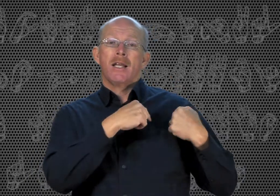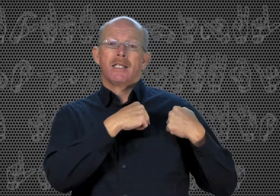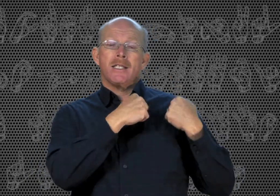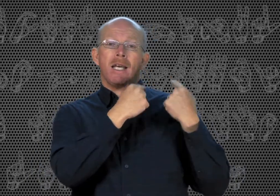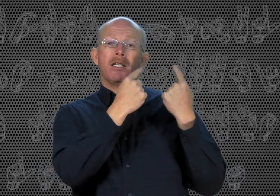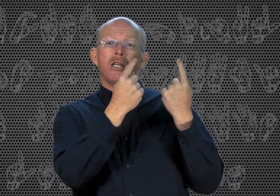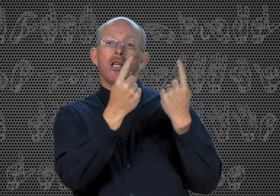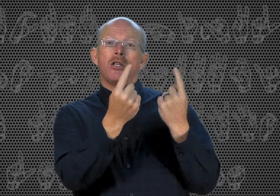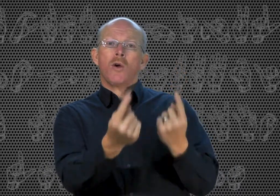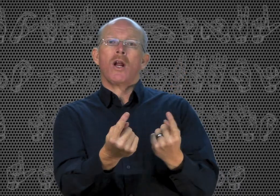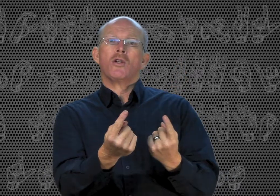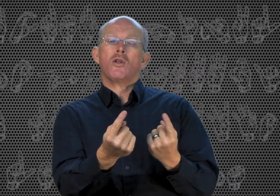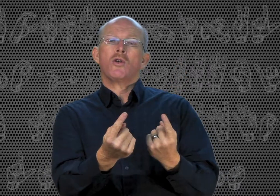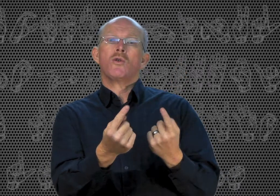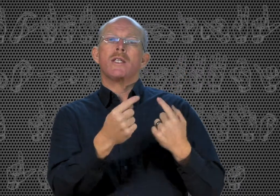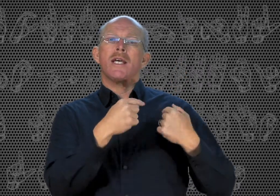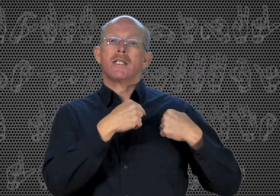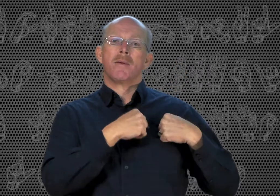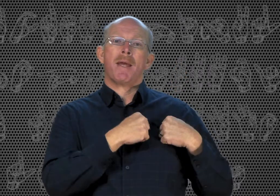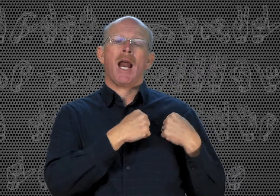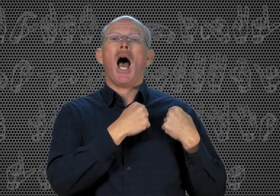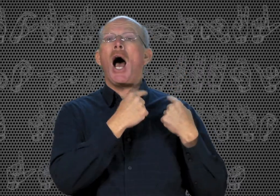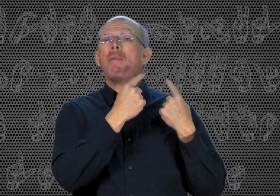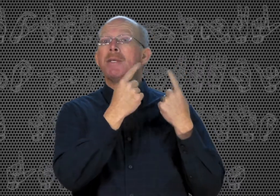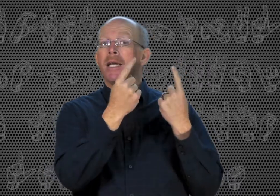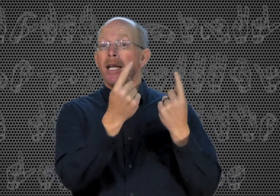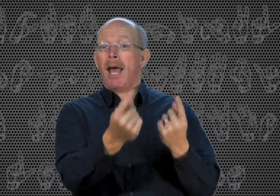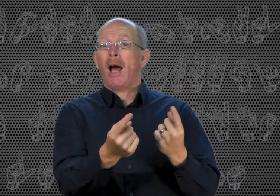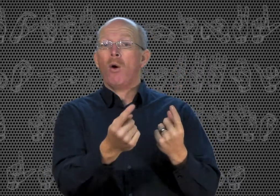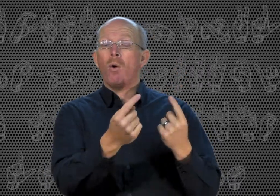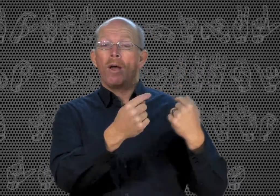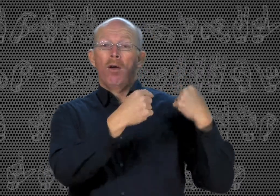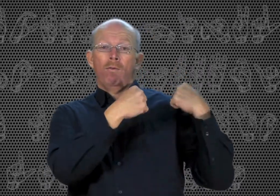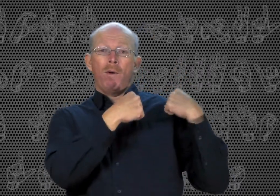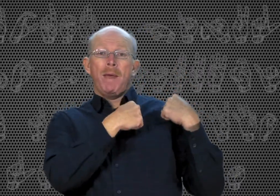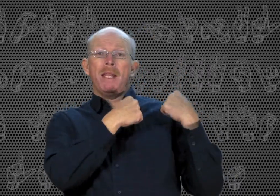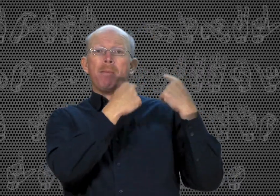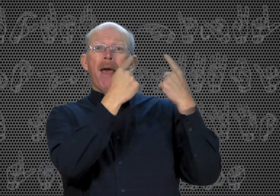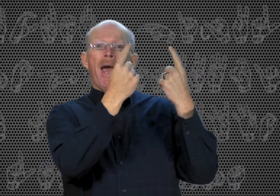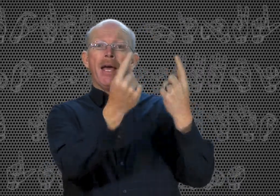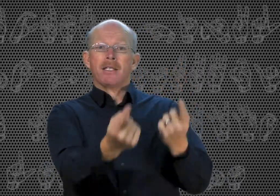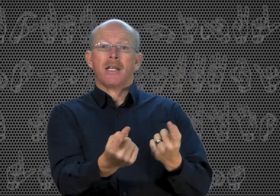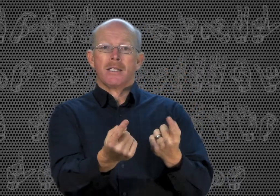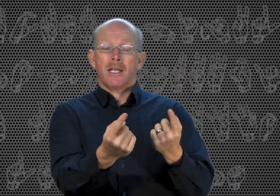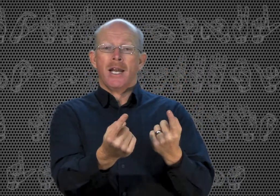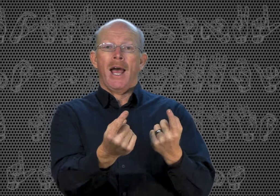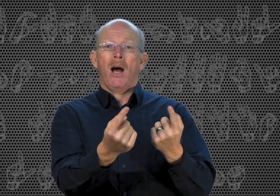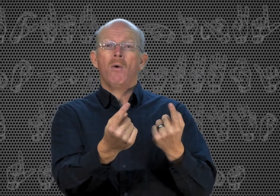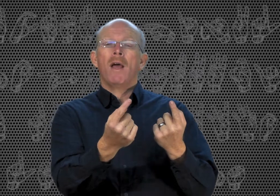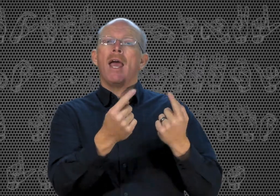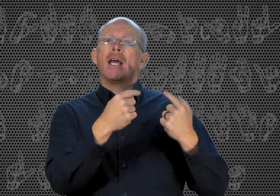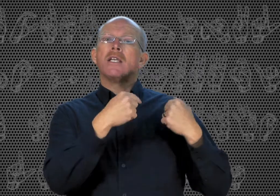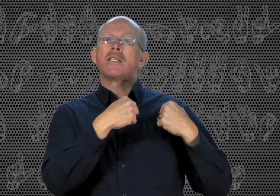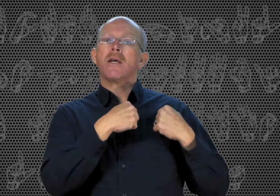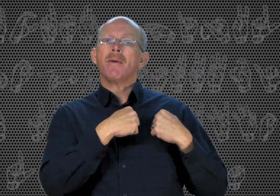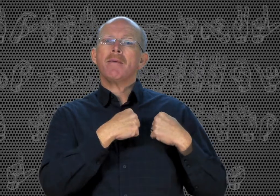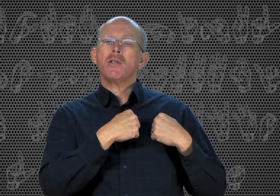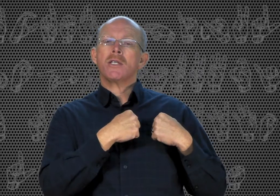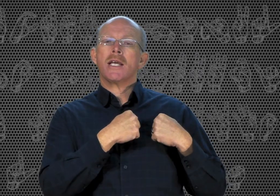Since, you can also use this to mean up to now, from in the past to now. Sometimes you'll see it